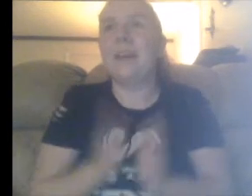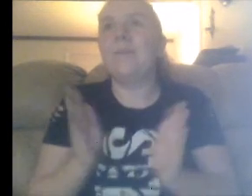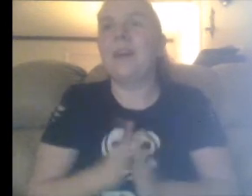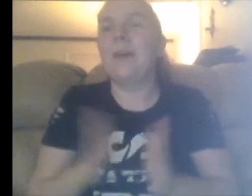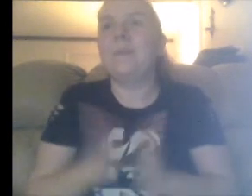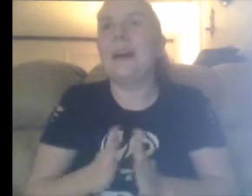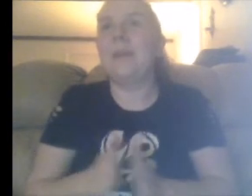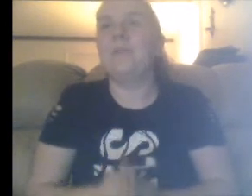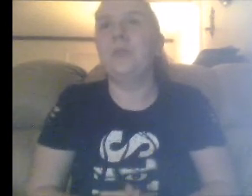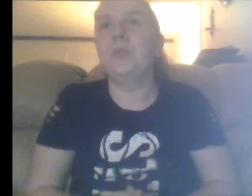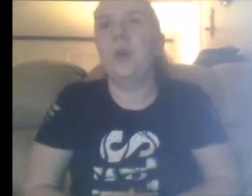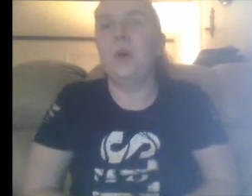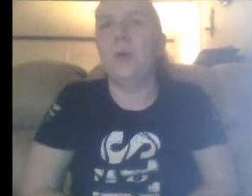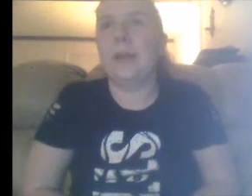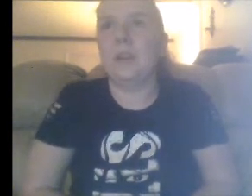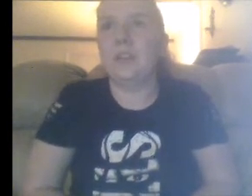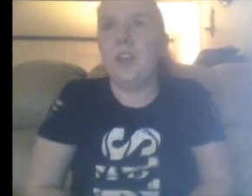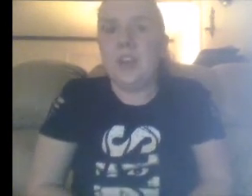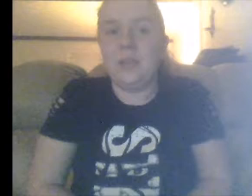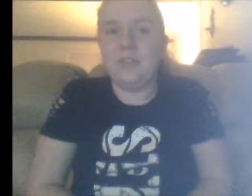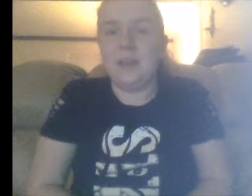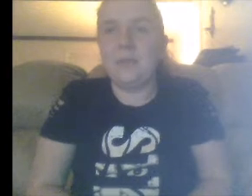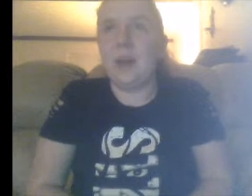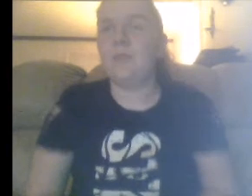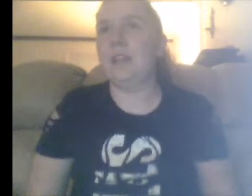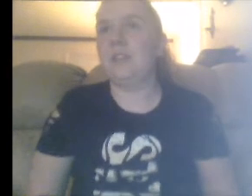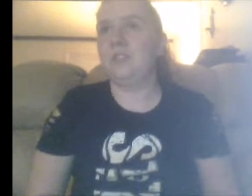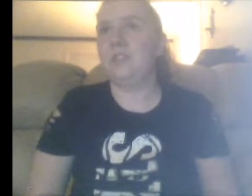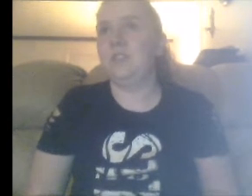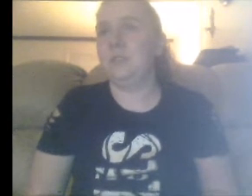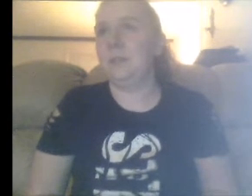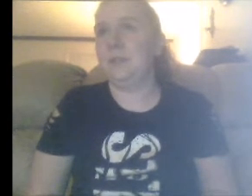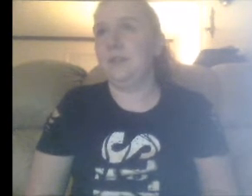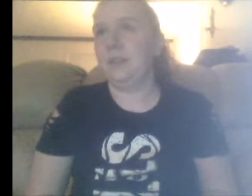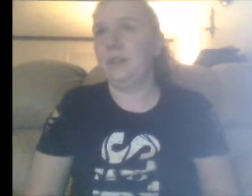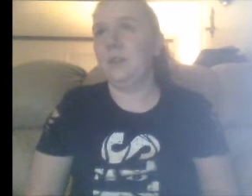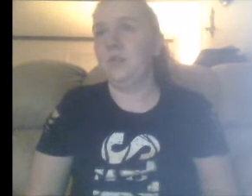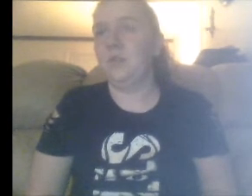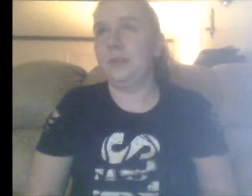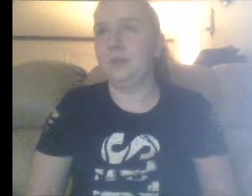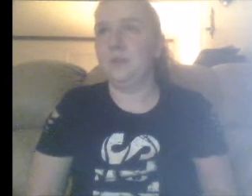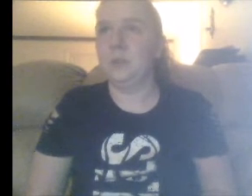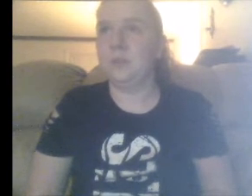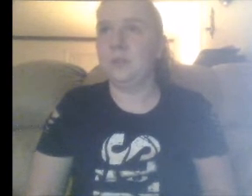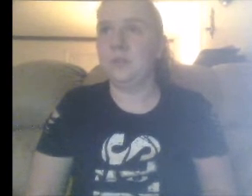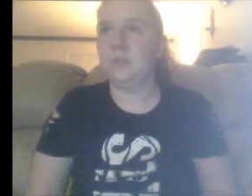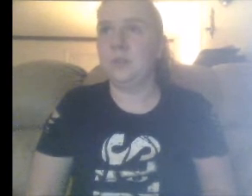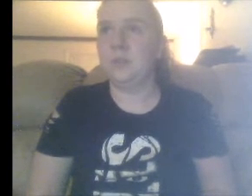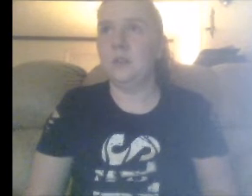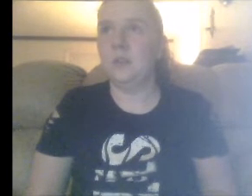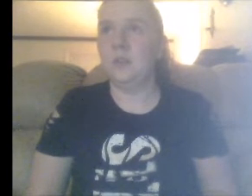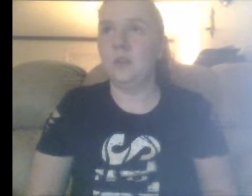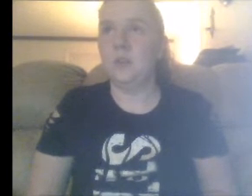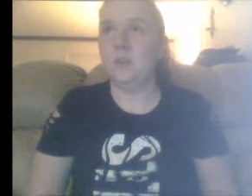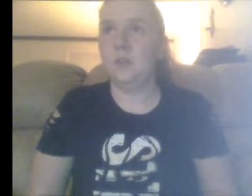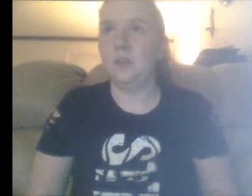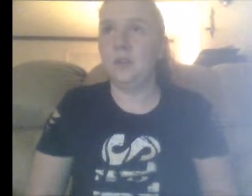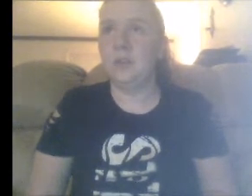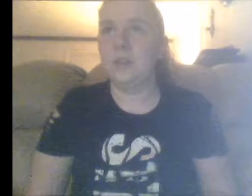tap, tap, tap, dude. Oh my gosh. If she taps, I feel like she's, she's going to go into the ropes. Yes. Get